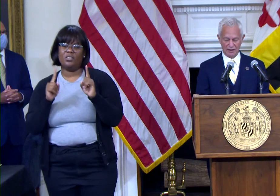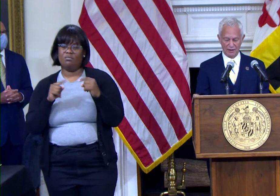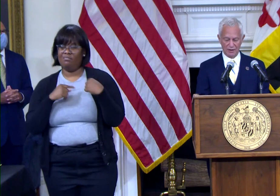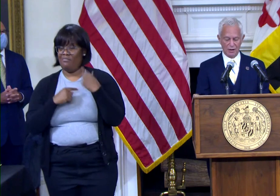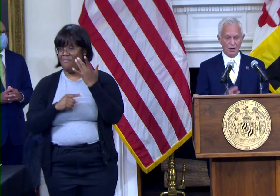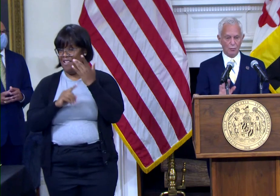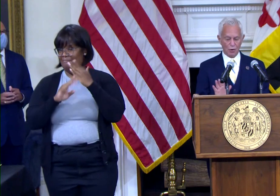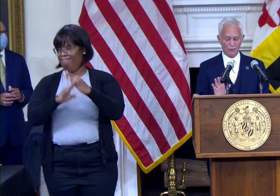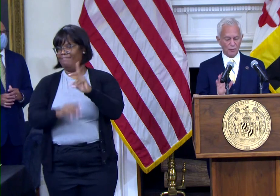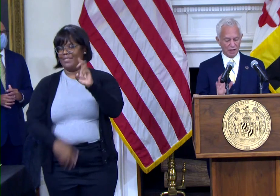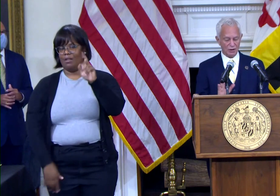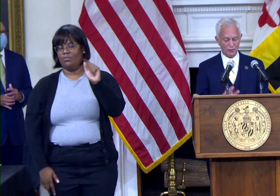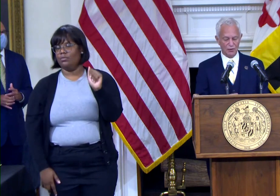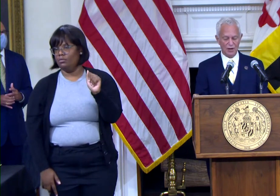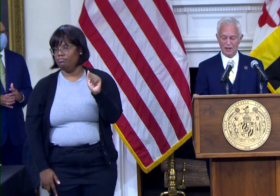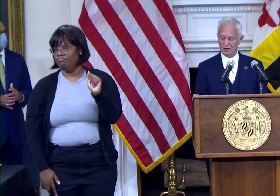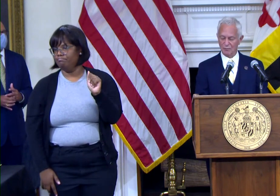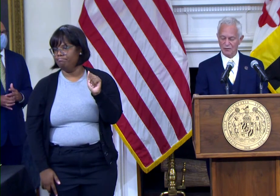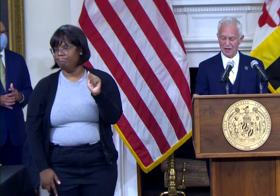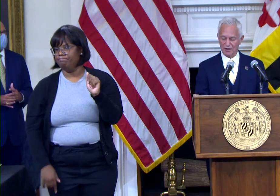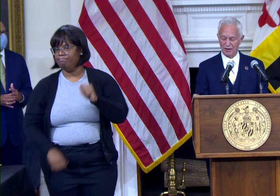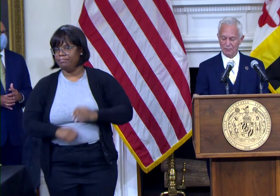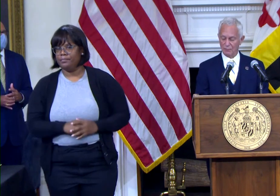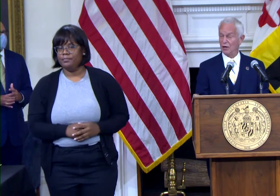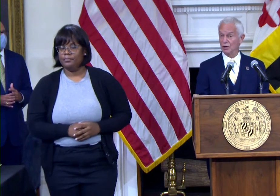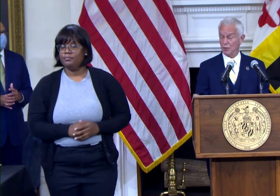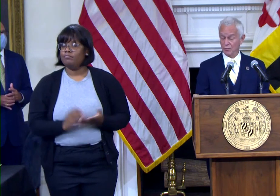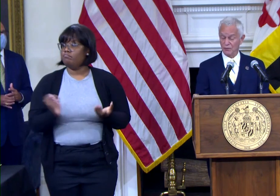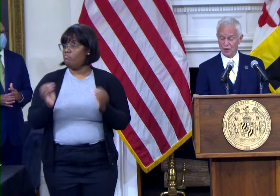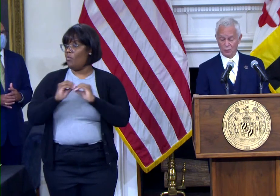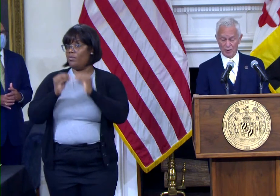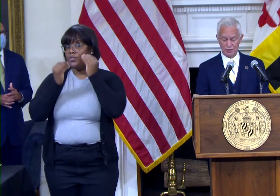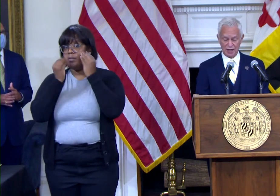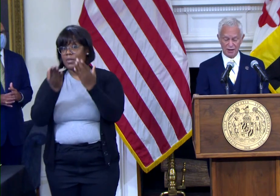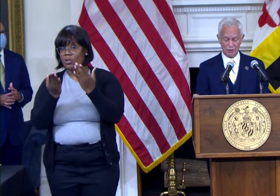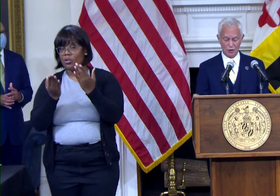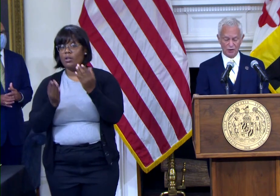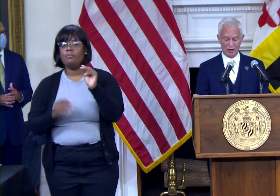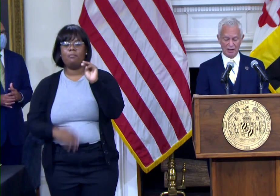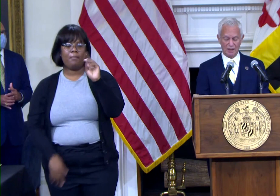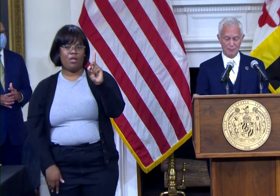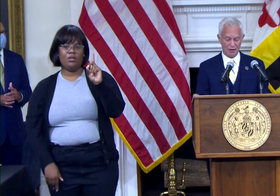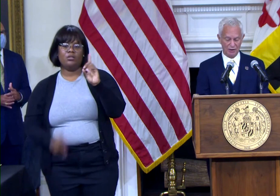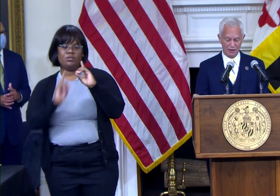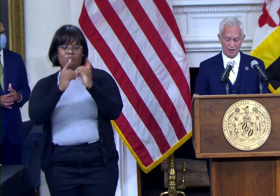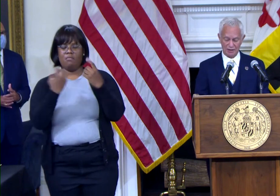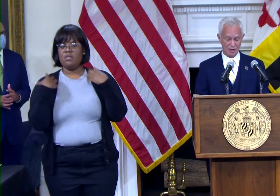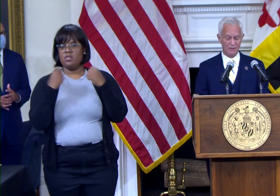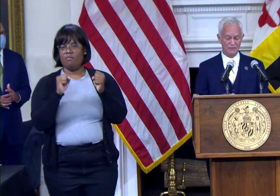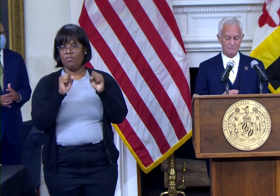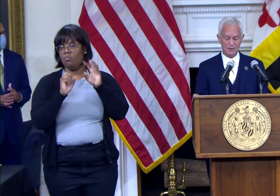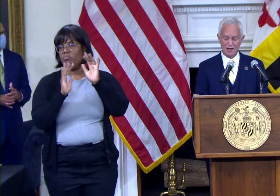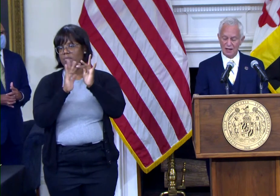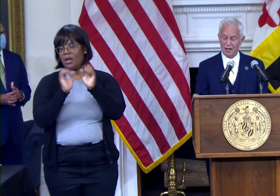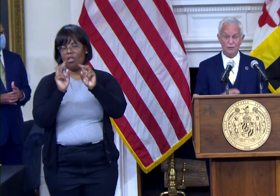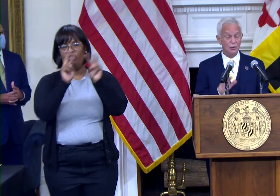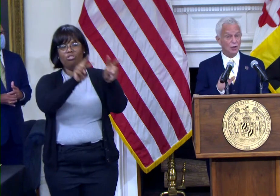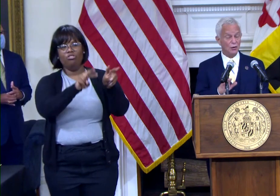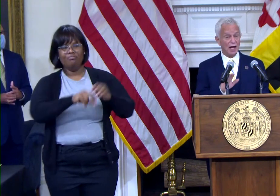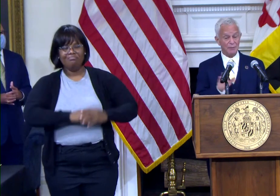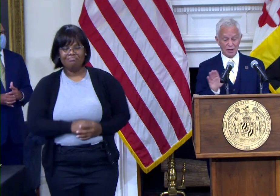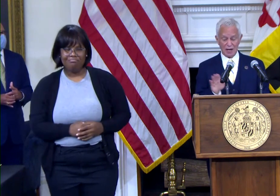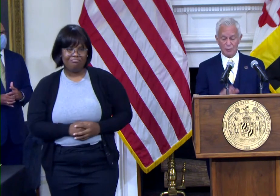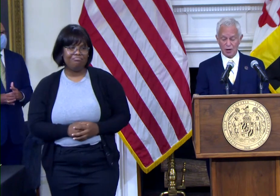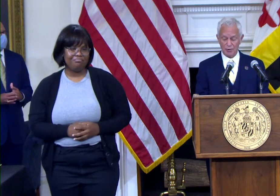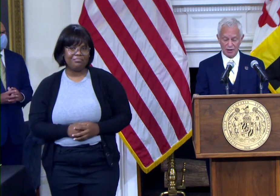Delta variant. More information, if you need it, can be found on the Maryland Department of Health website at covidlink.maryland.gov. If